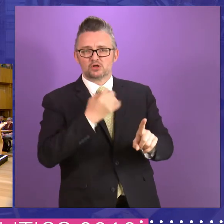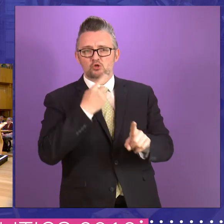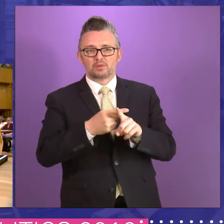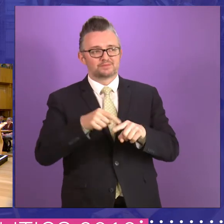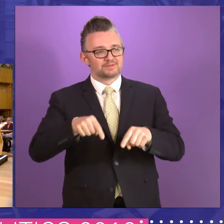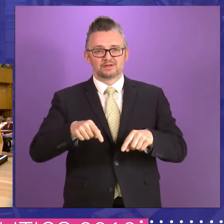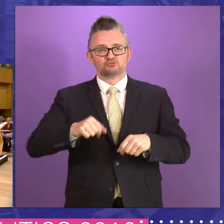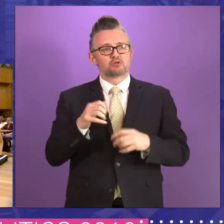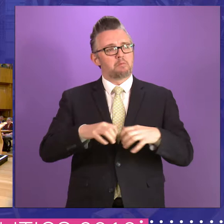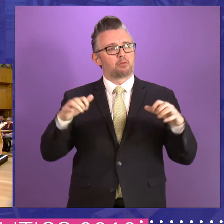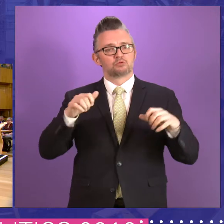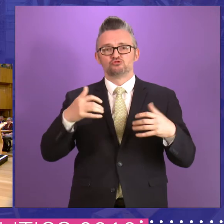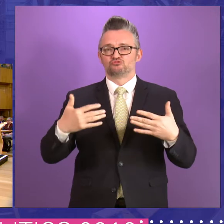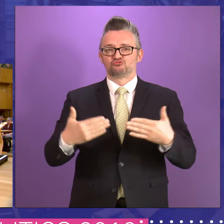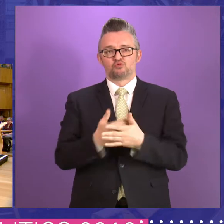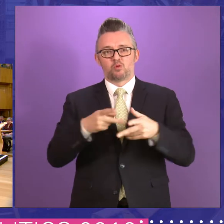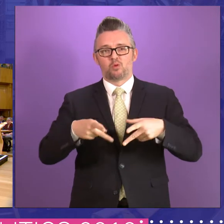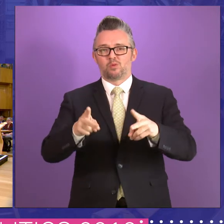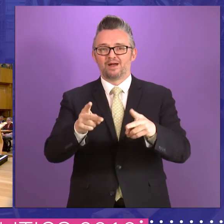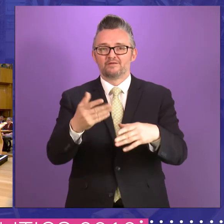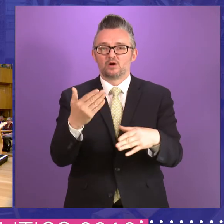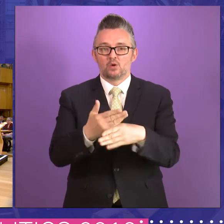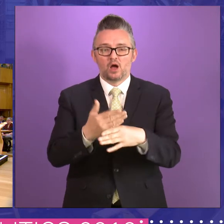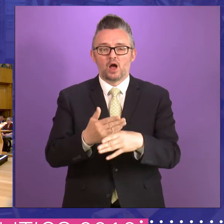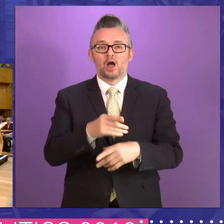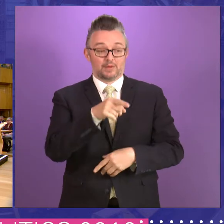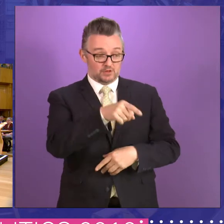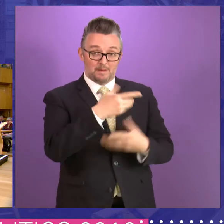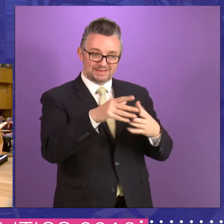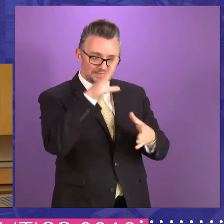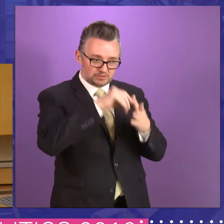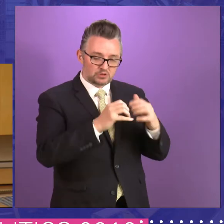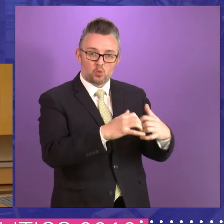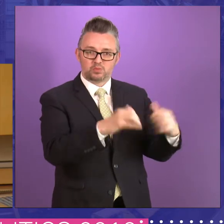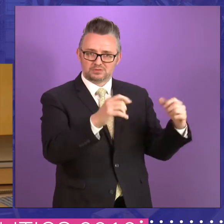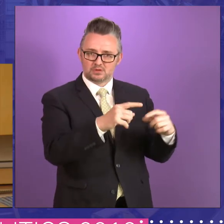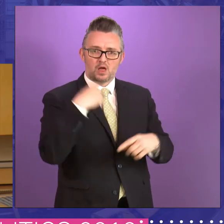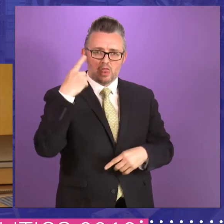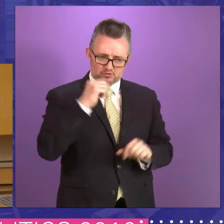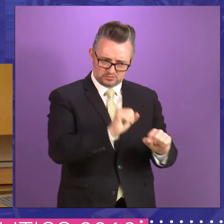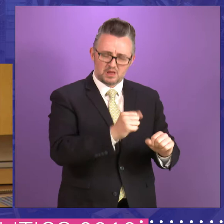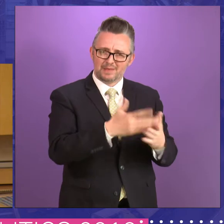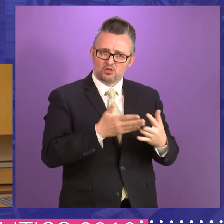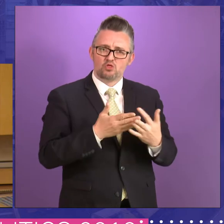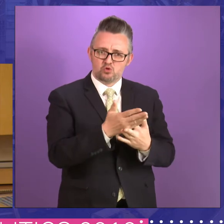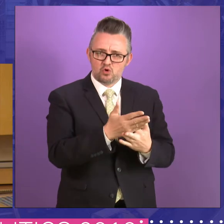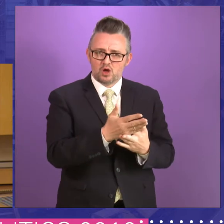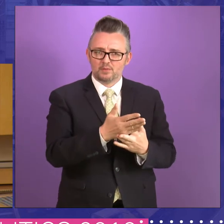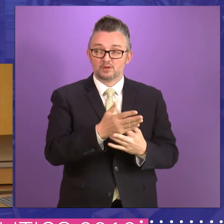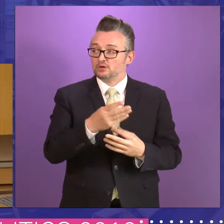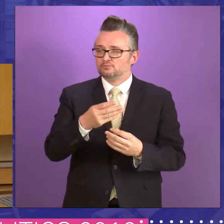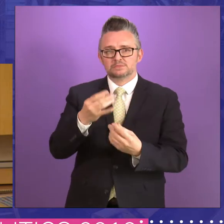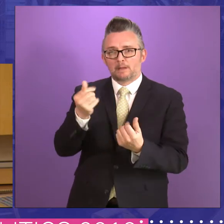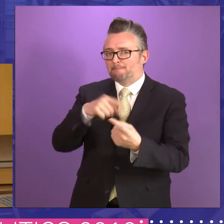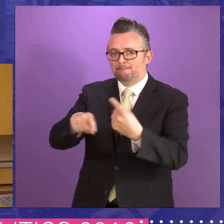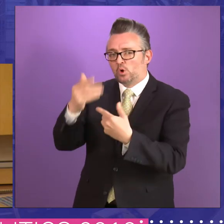working in the, in the Scottish Parliament. Now, you'd experienced, you've experienced the Westminster style, and there is a lot of, and not everyone will be aware of this, but